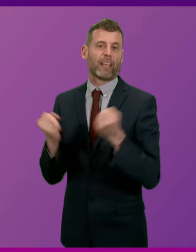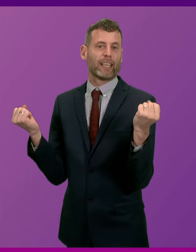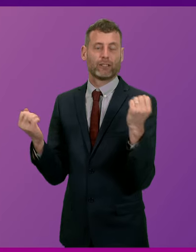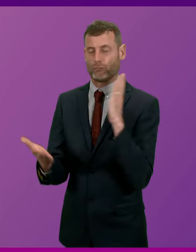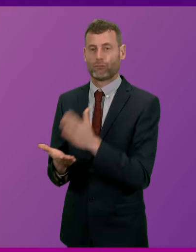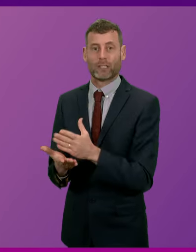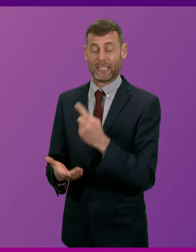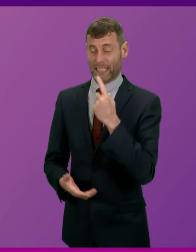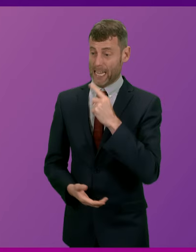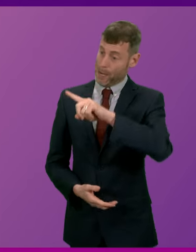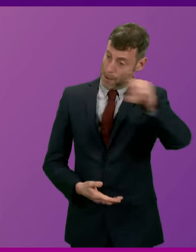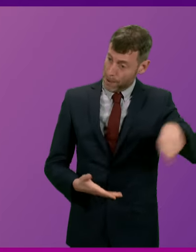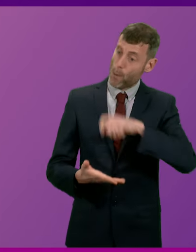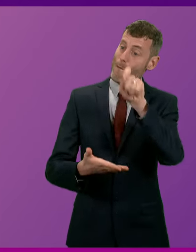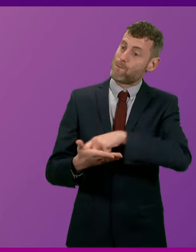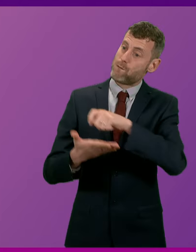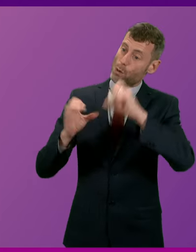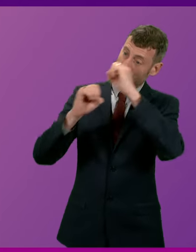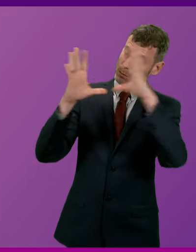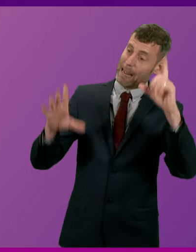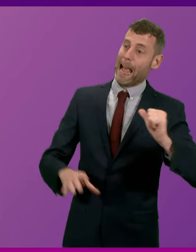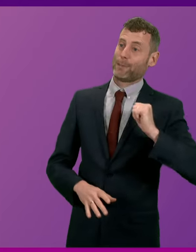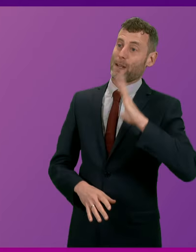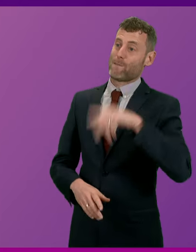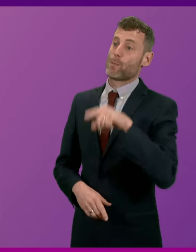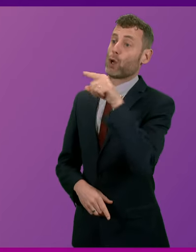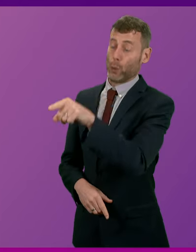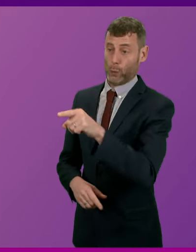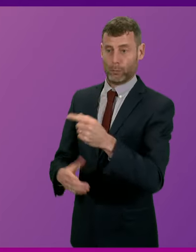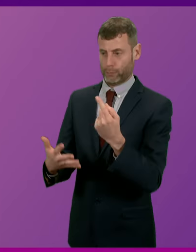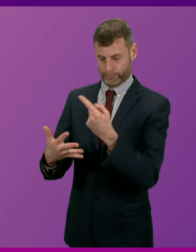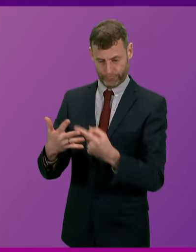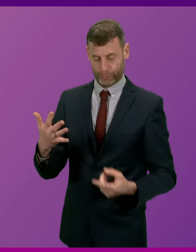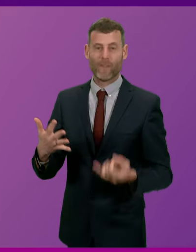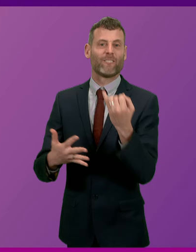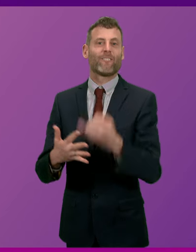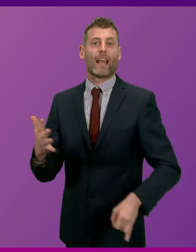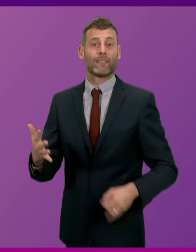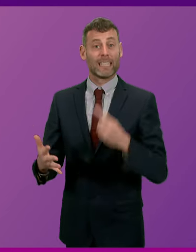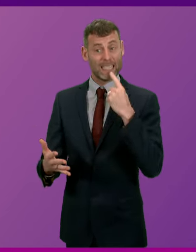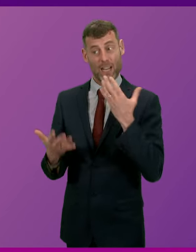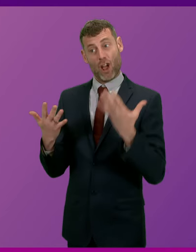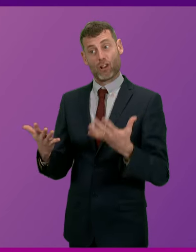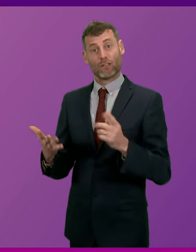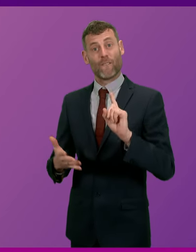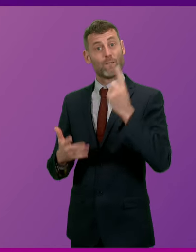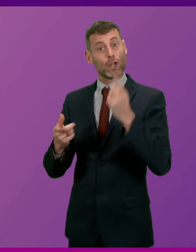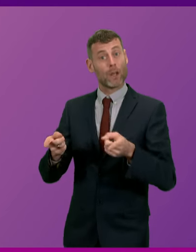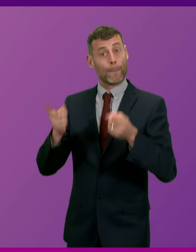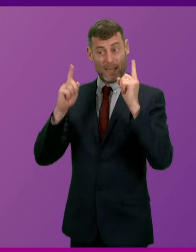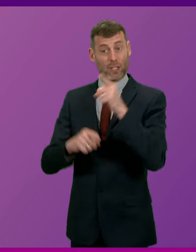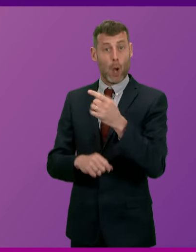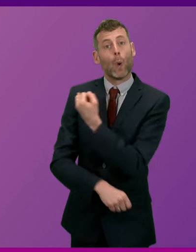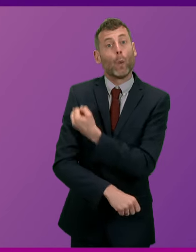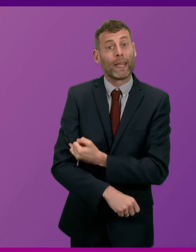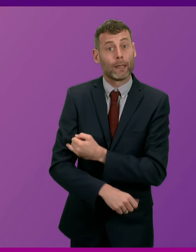the electorate. They called the current First Minister weak. For once, have the Greens finally got